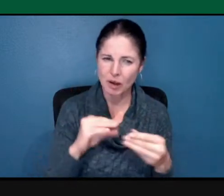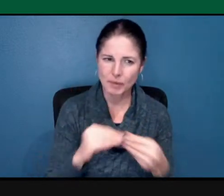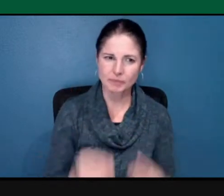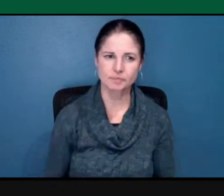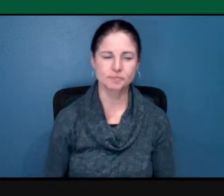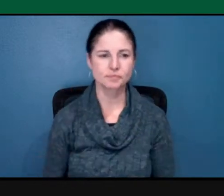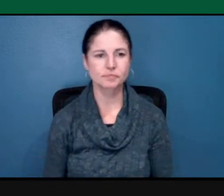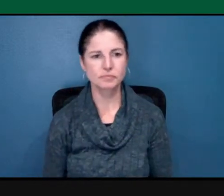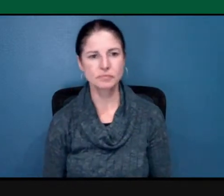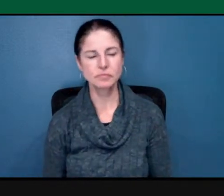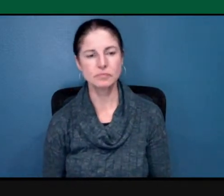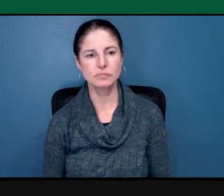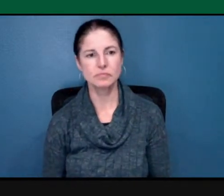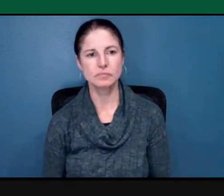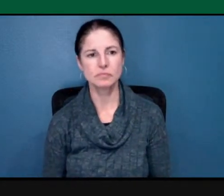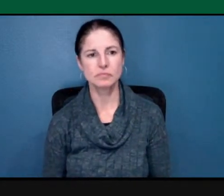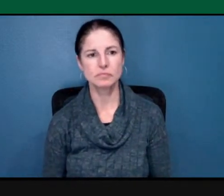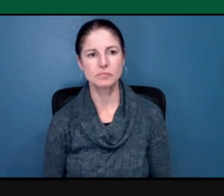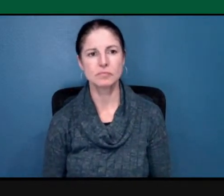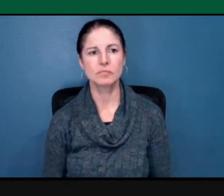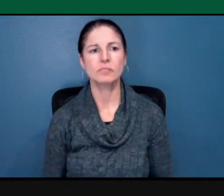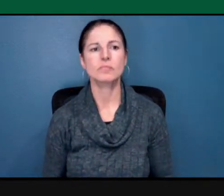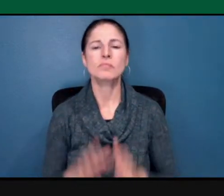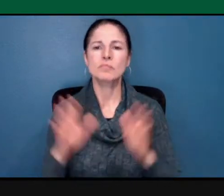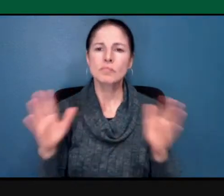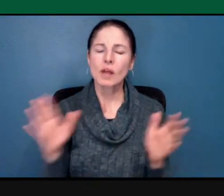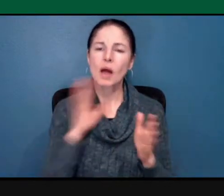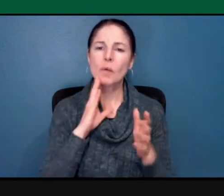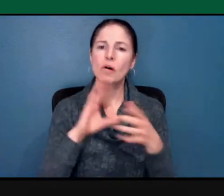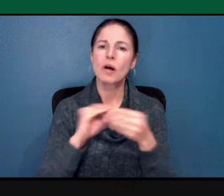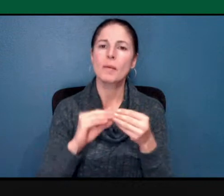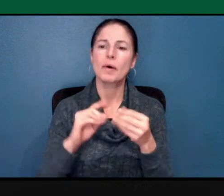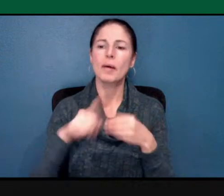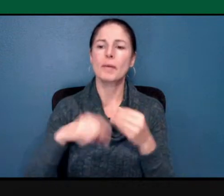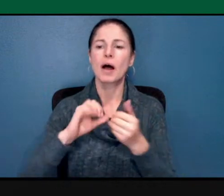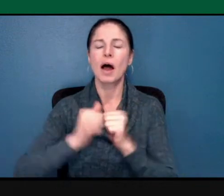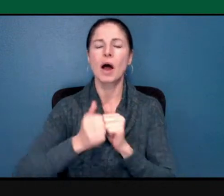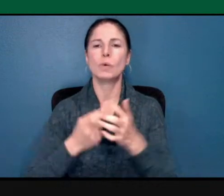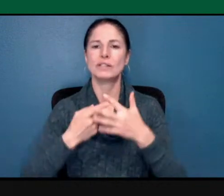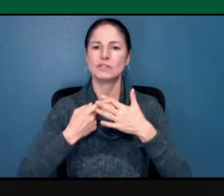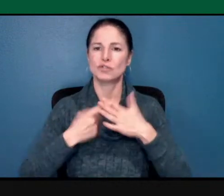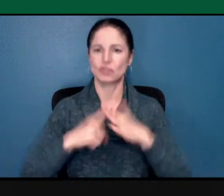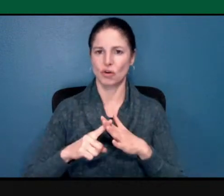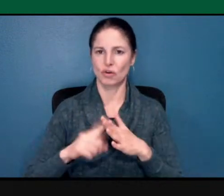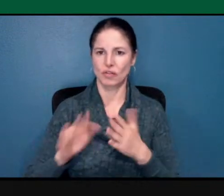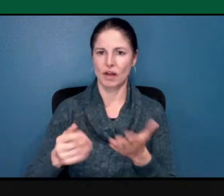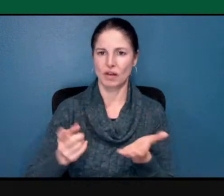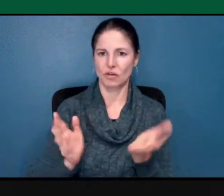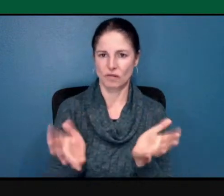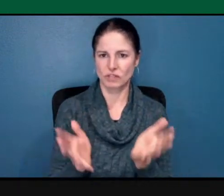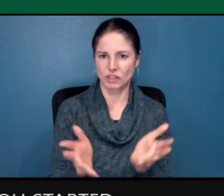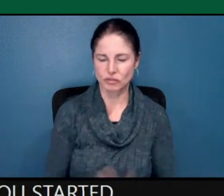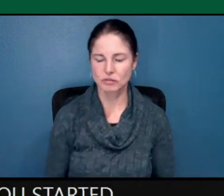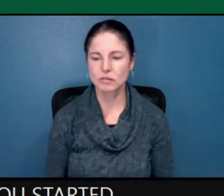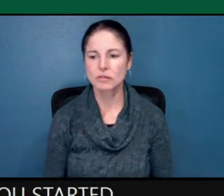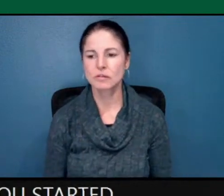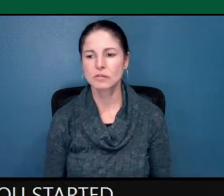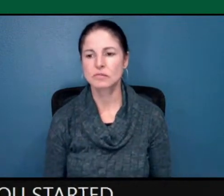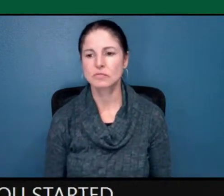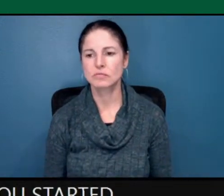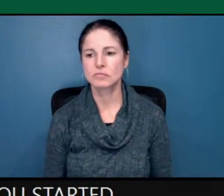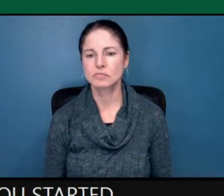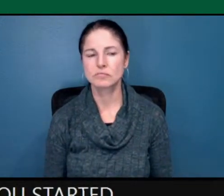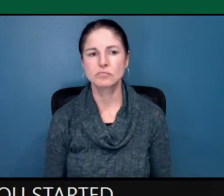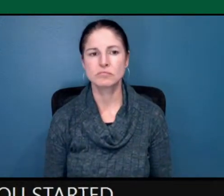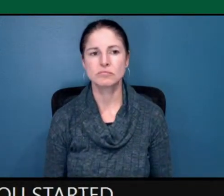and how you fully, you know, you spoke of the indigenous people that used to